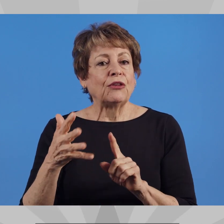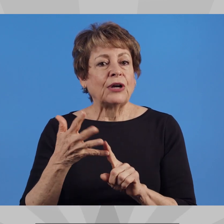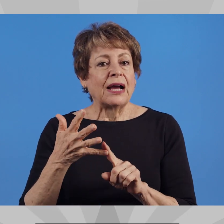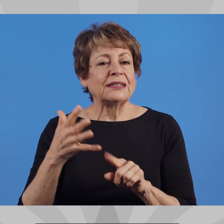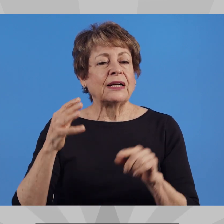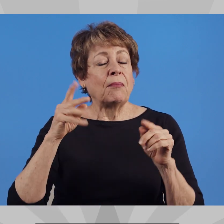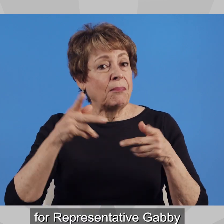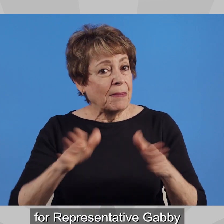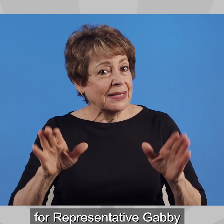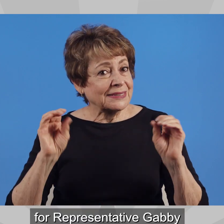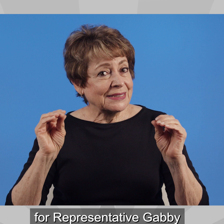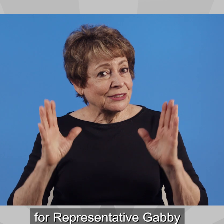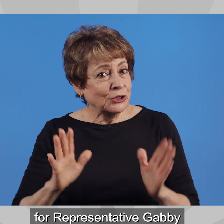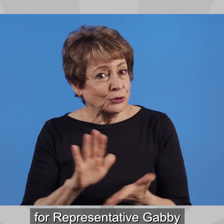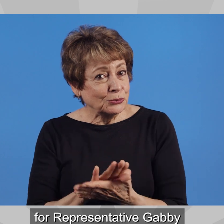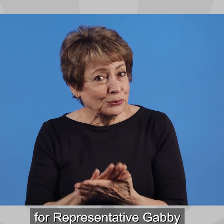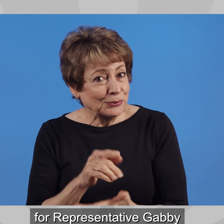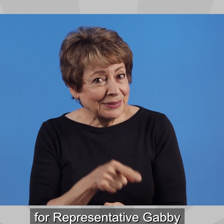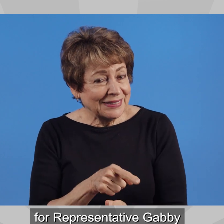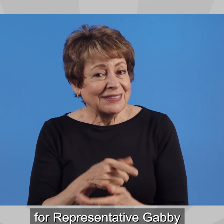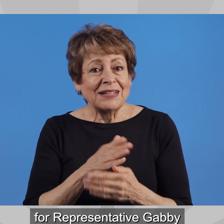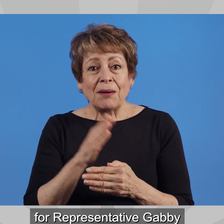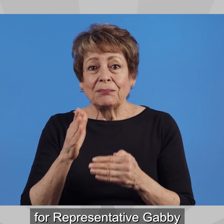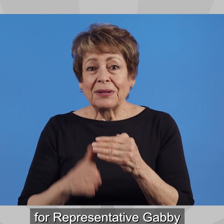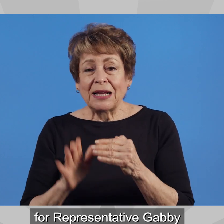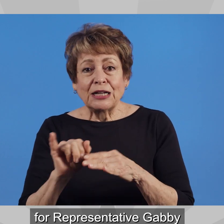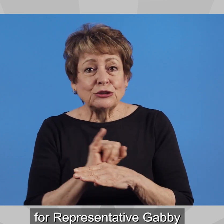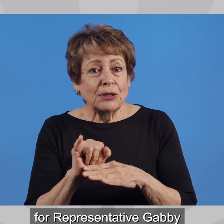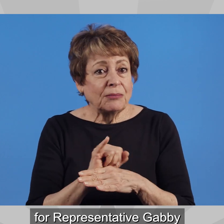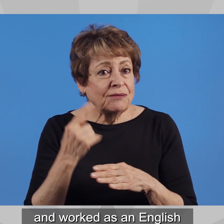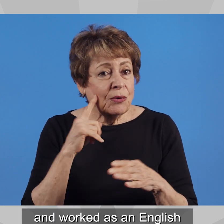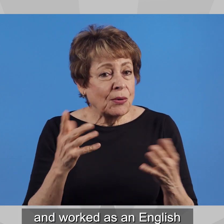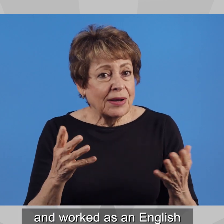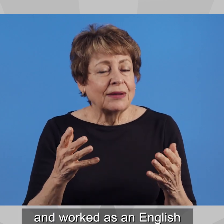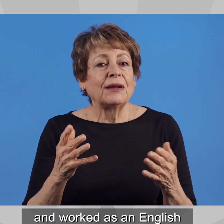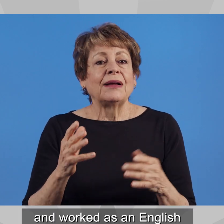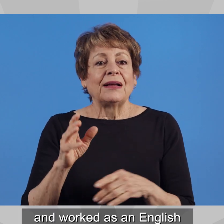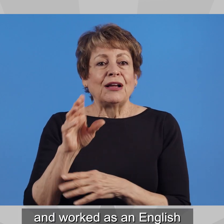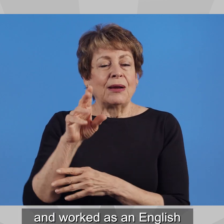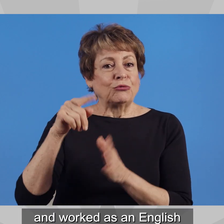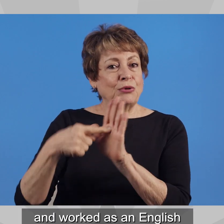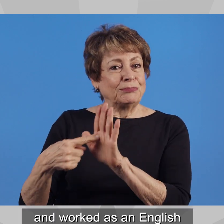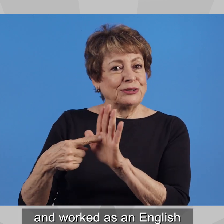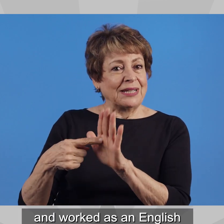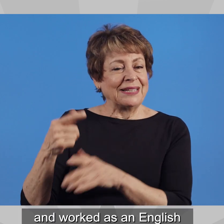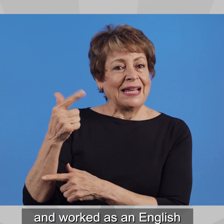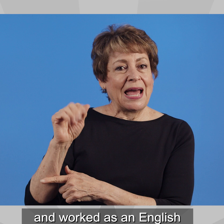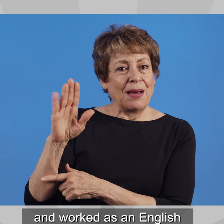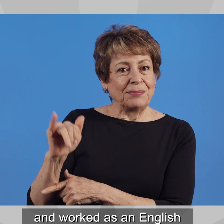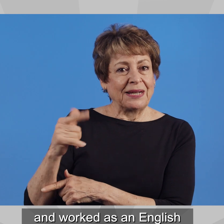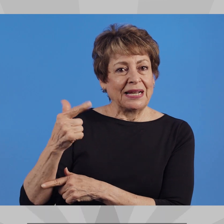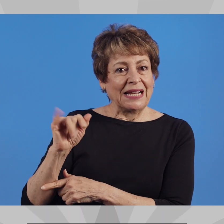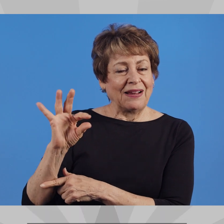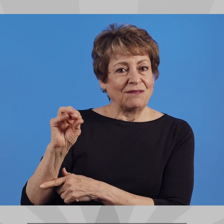completed an internship for Representative Gabby Giffords in Congress, and worked as an English language educator